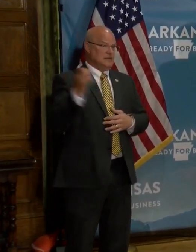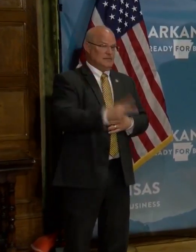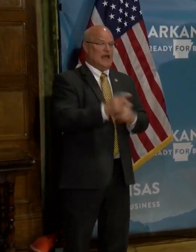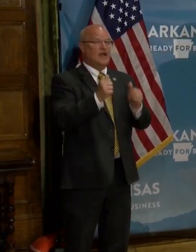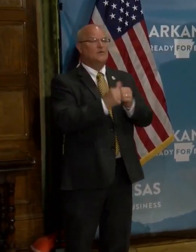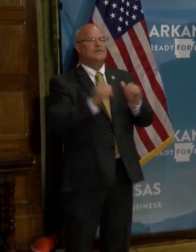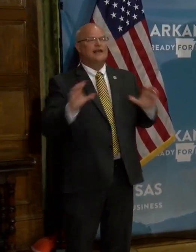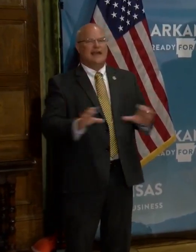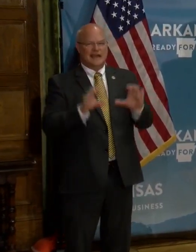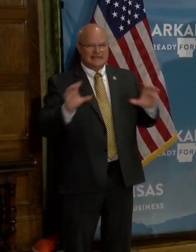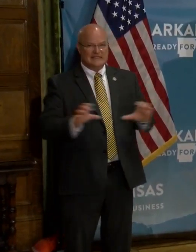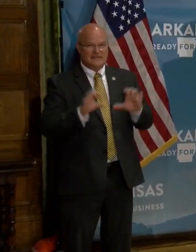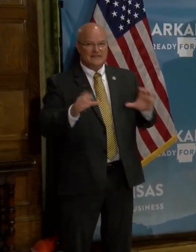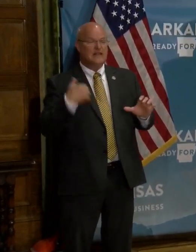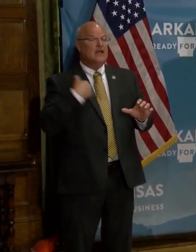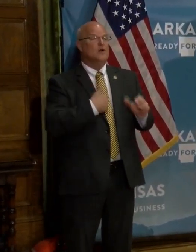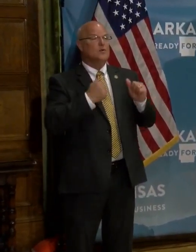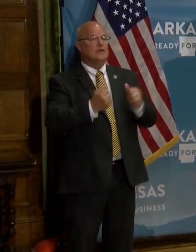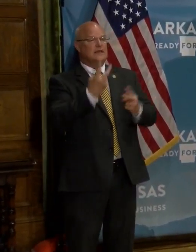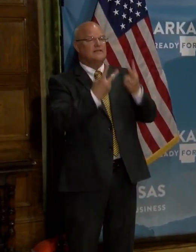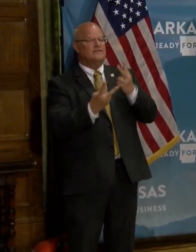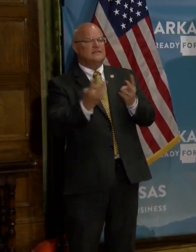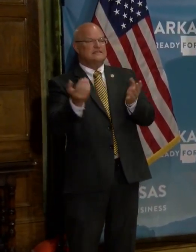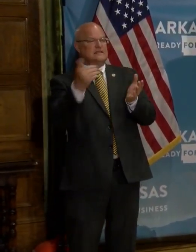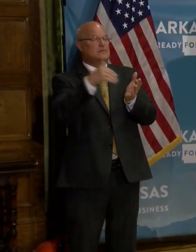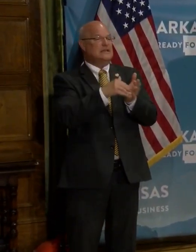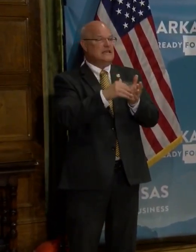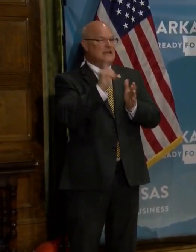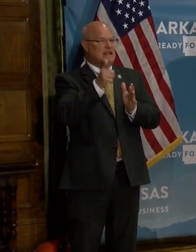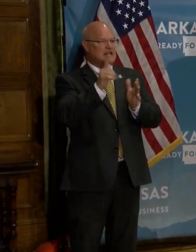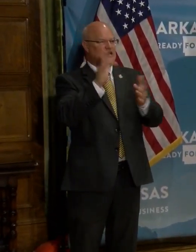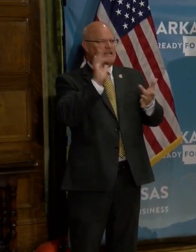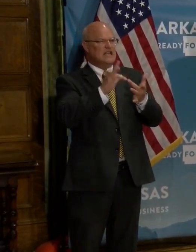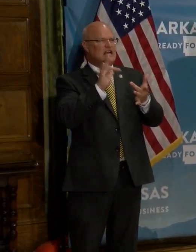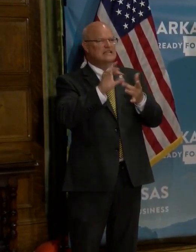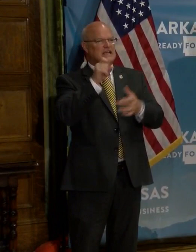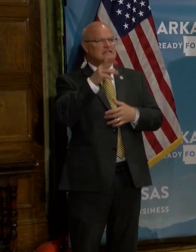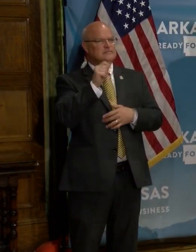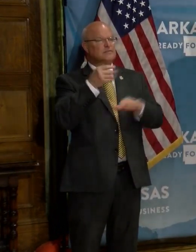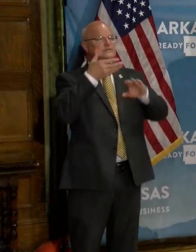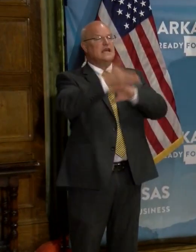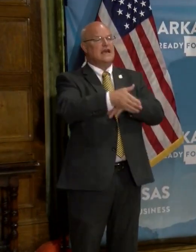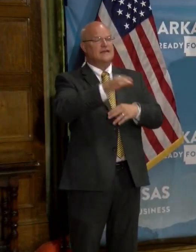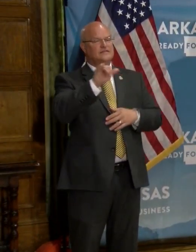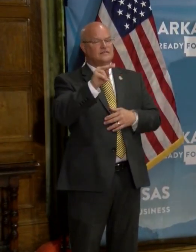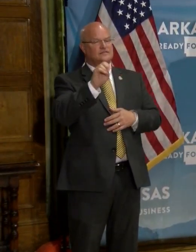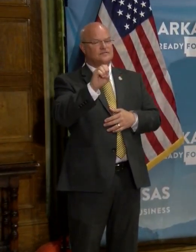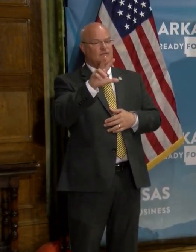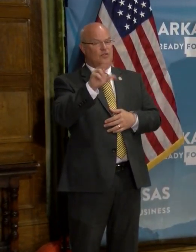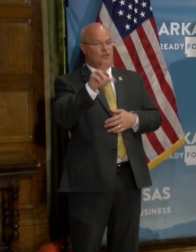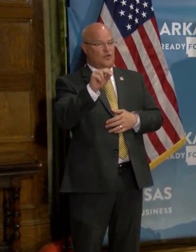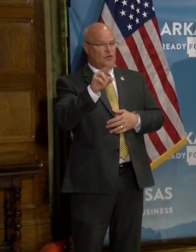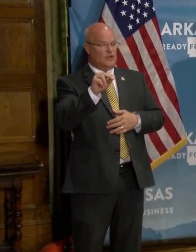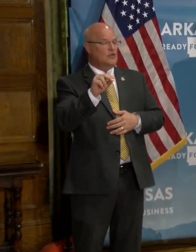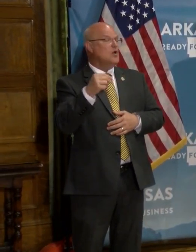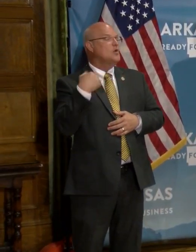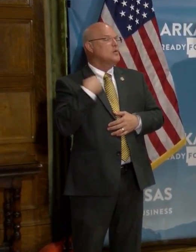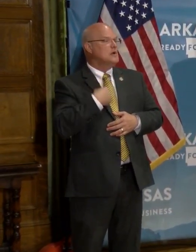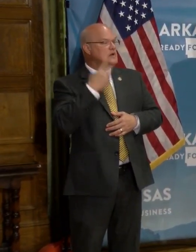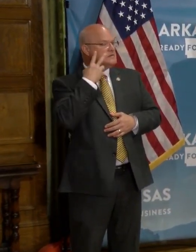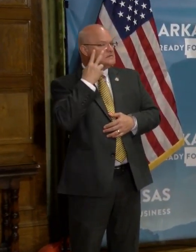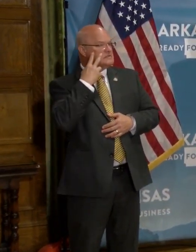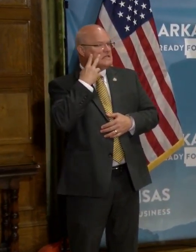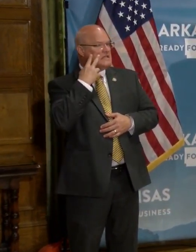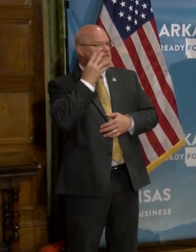with the activity and we can revisit some of those contact sports, uh, after June 30th or before we will see where we